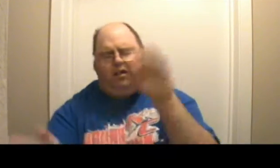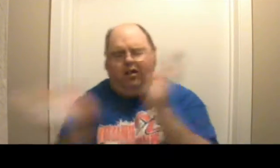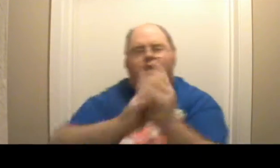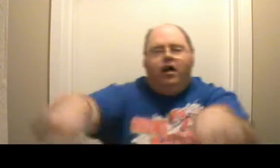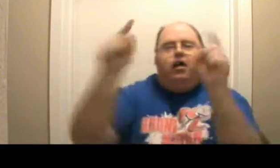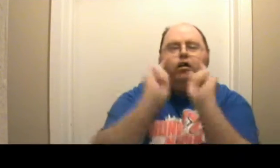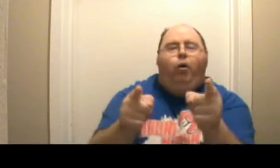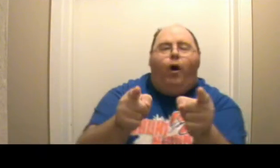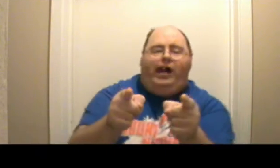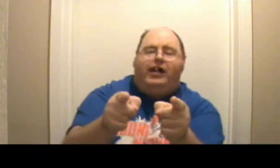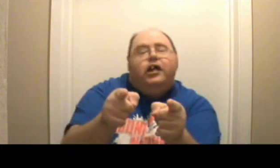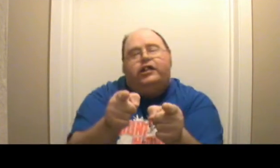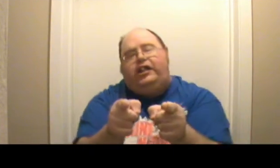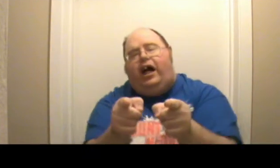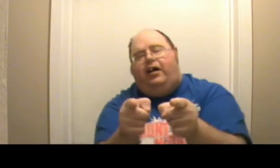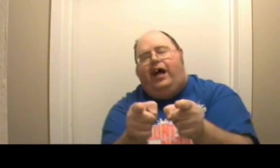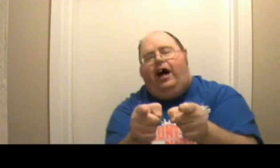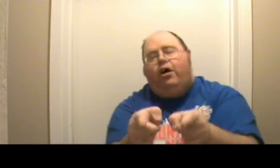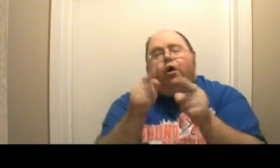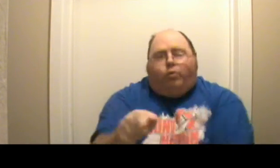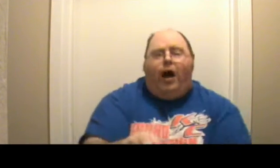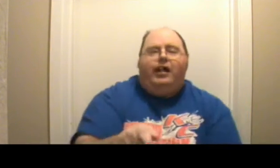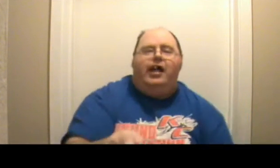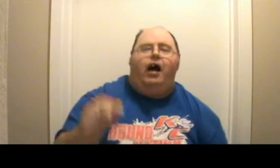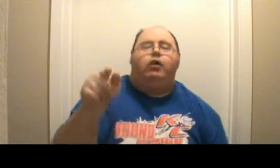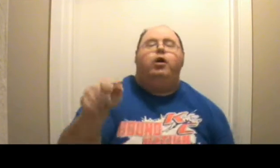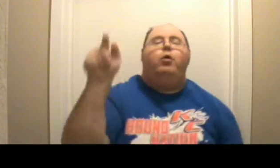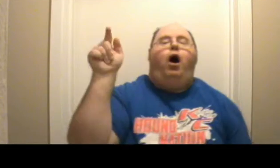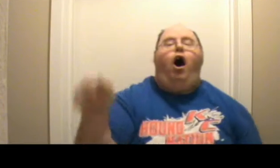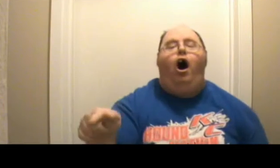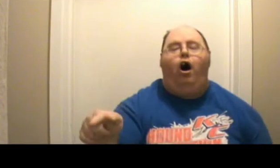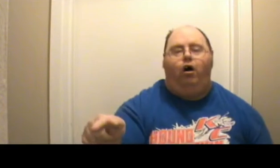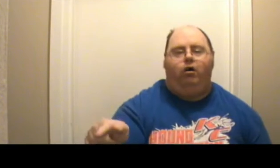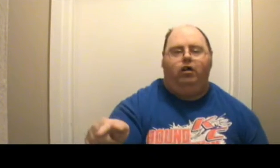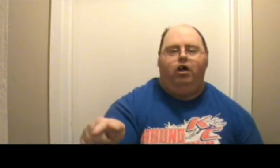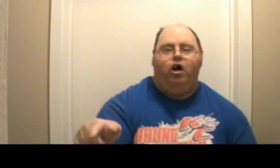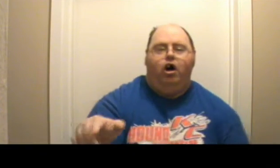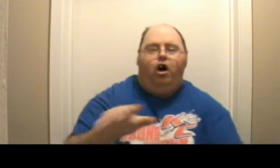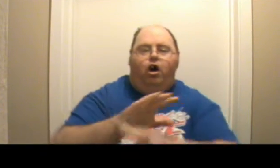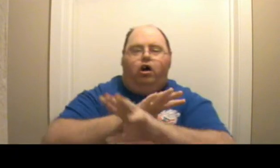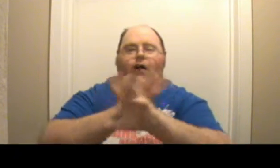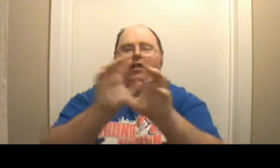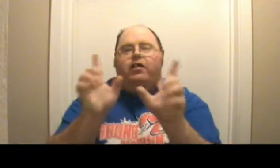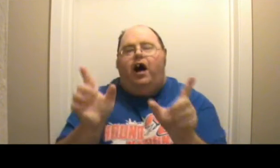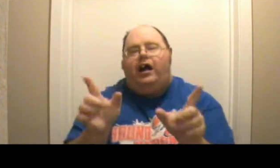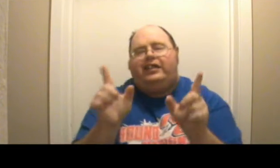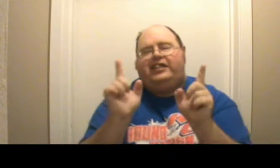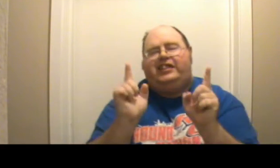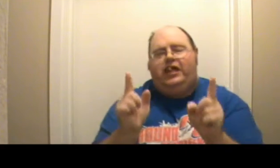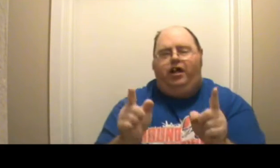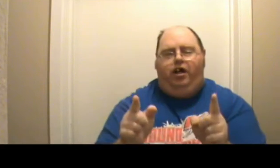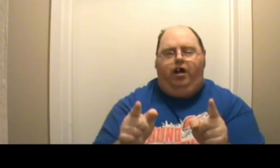quick shout out right now to all of the Knox City